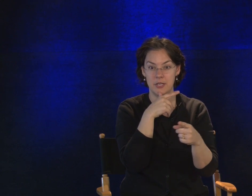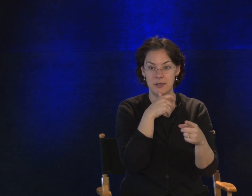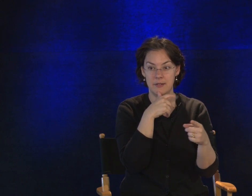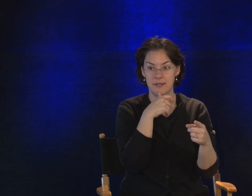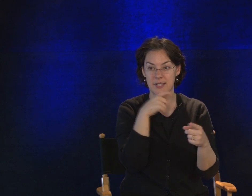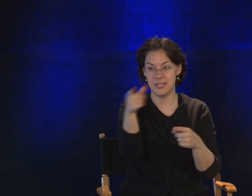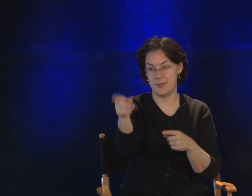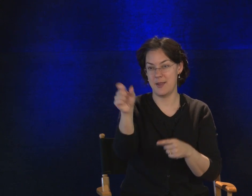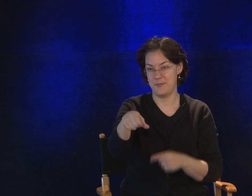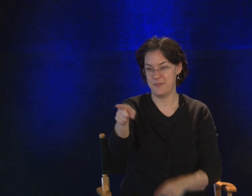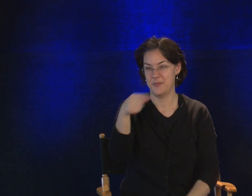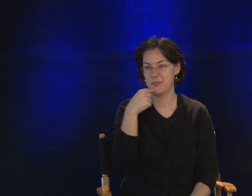Yes, ma'am.